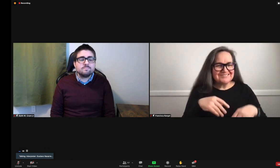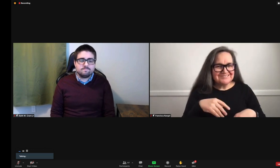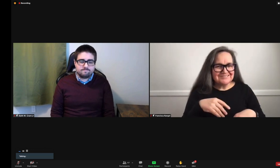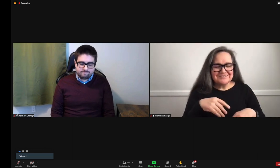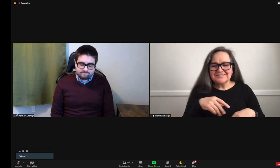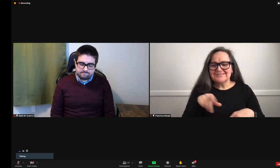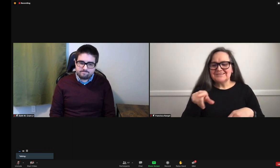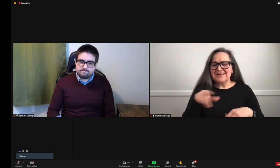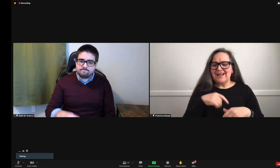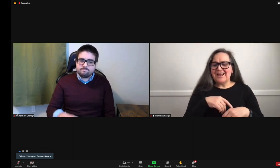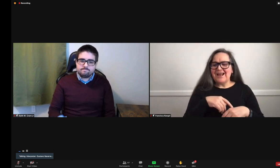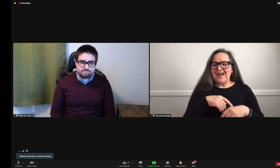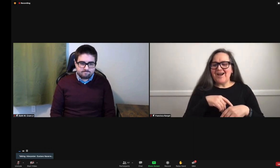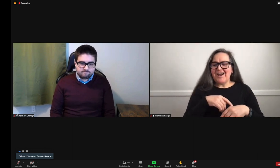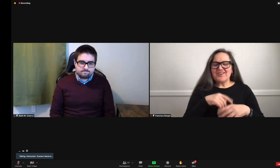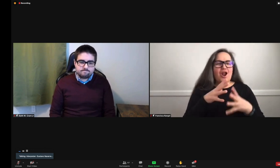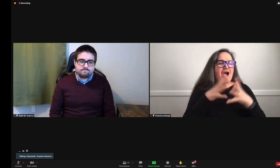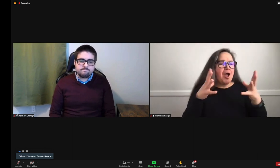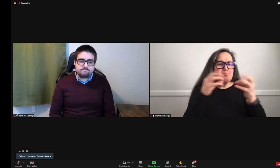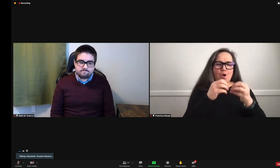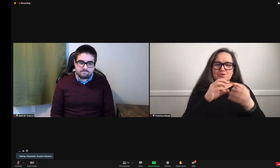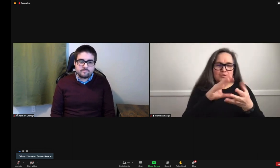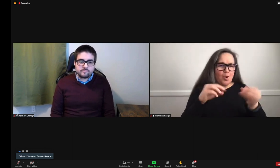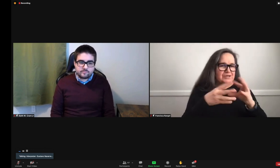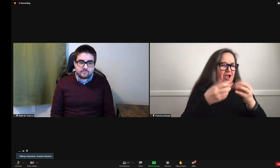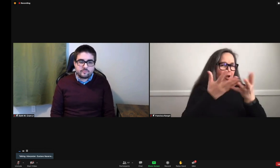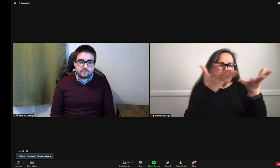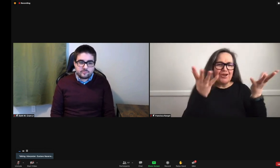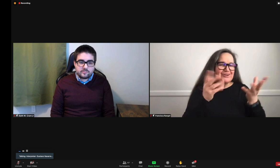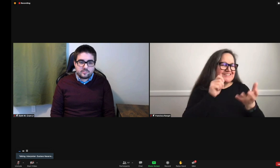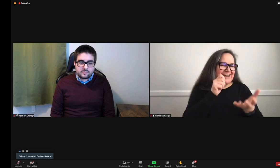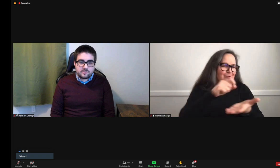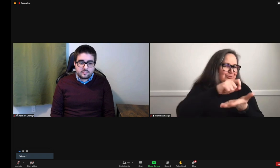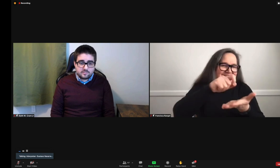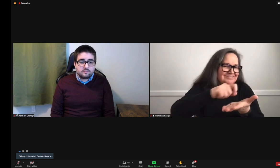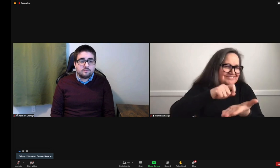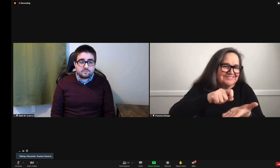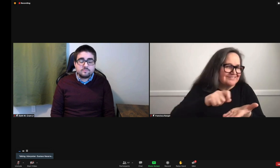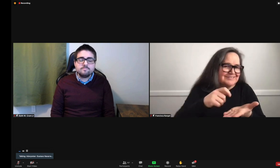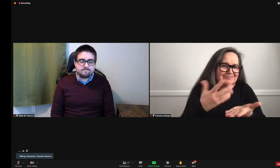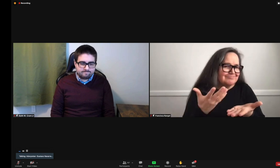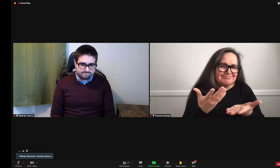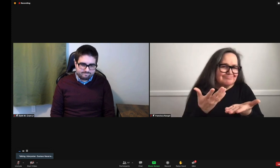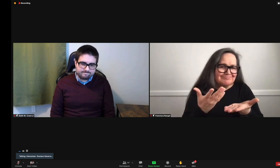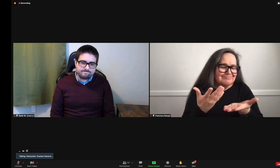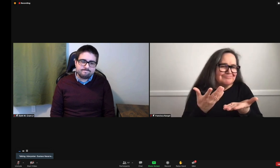And, again, representation is incredibly important. And there's so many more stories out there that have yet to be written.